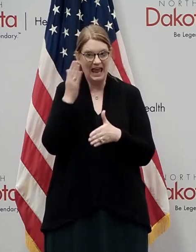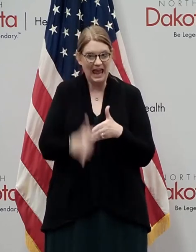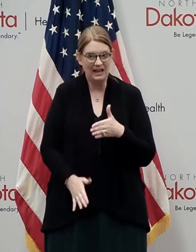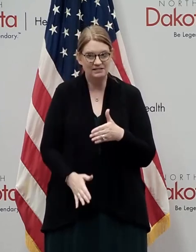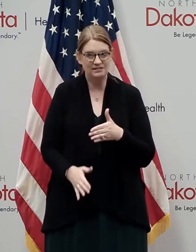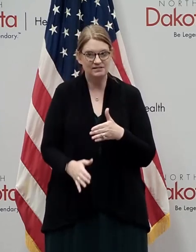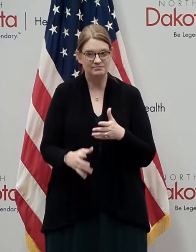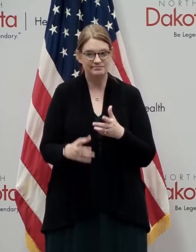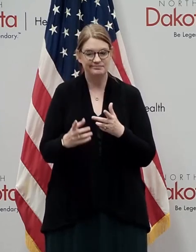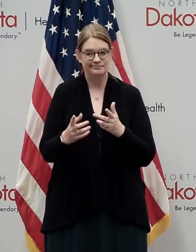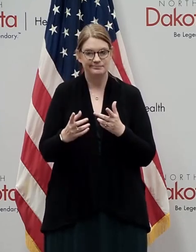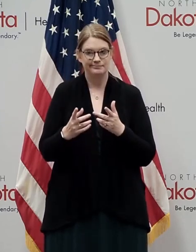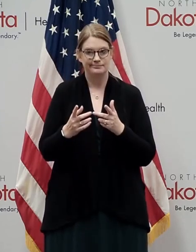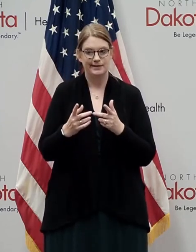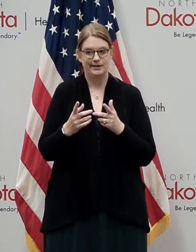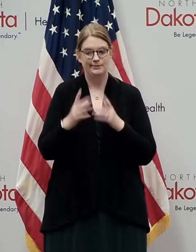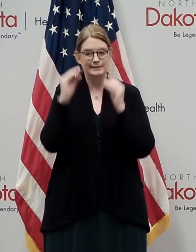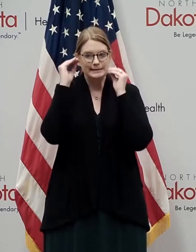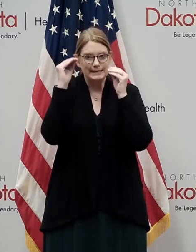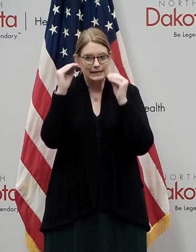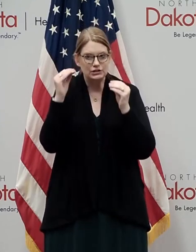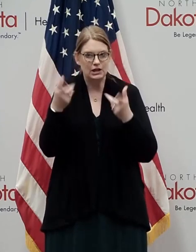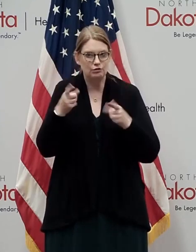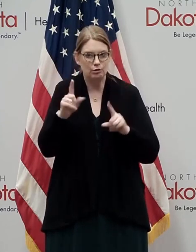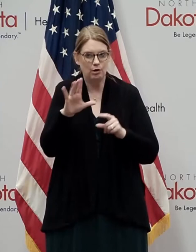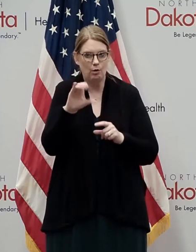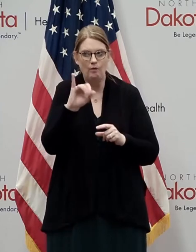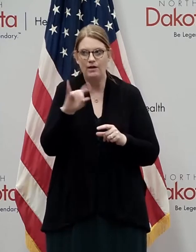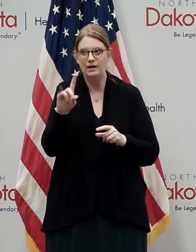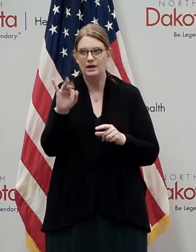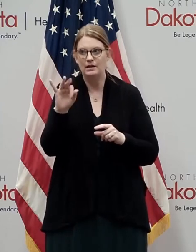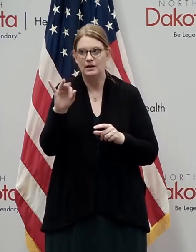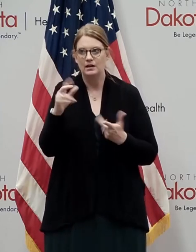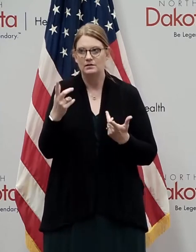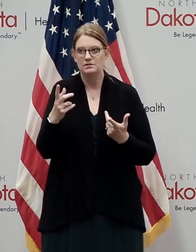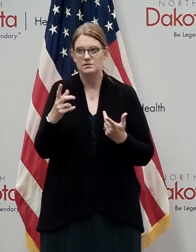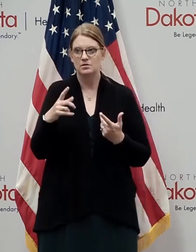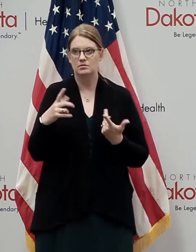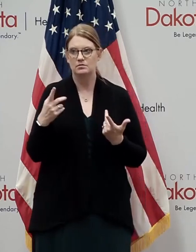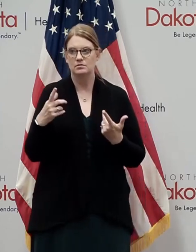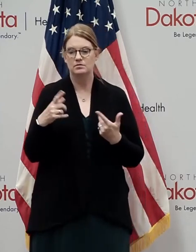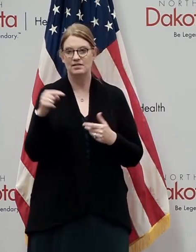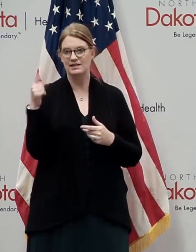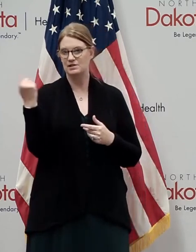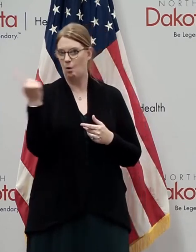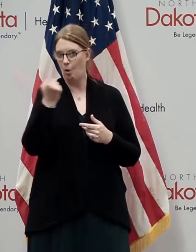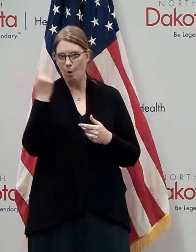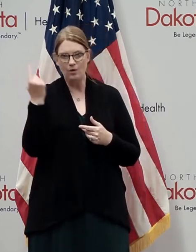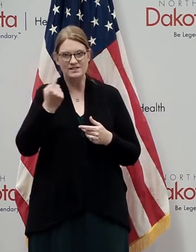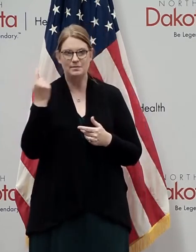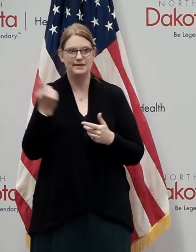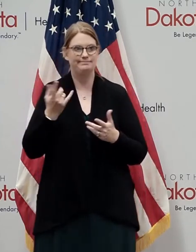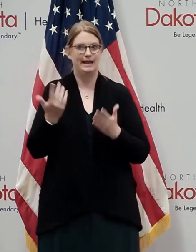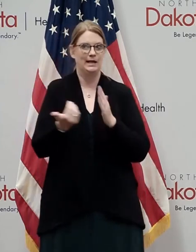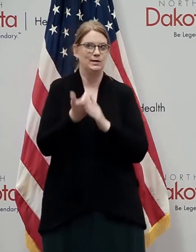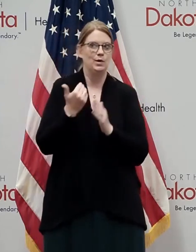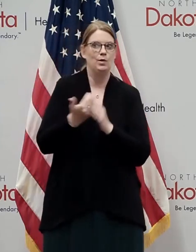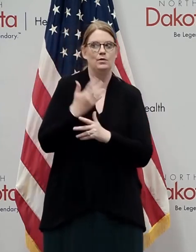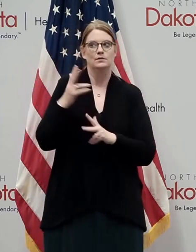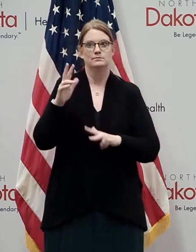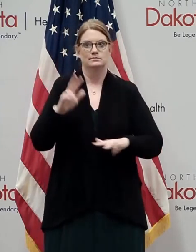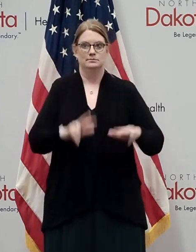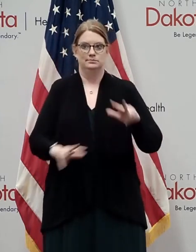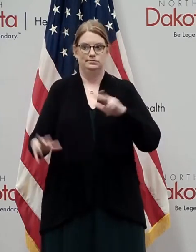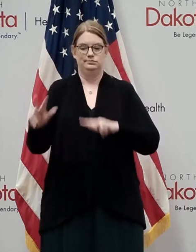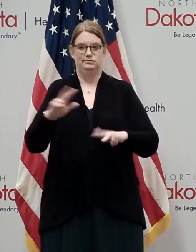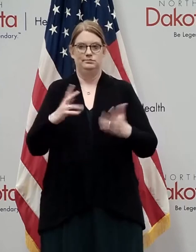,000 K-12 students during the COVID-19 pandemic. So this has always been uncharted territory. And now we